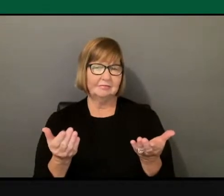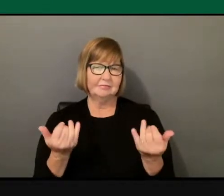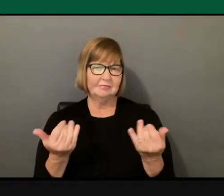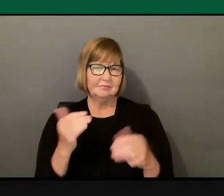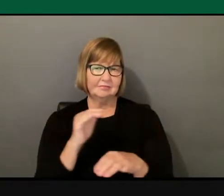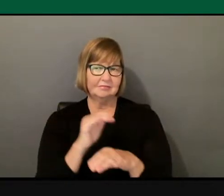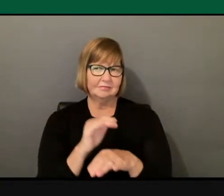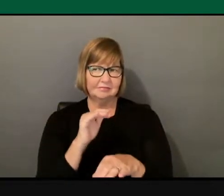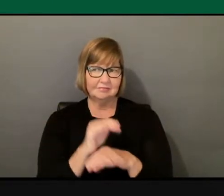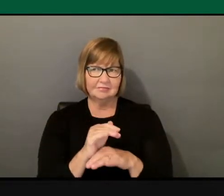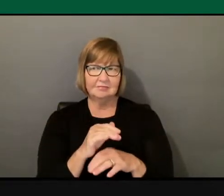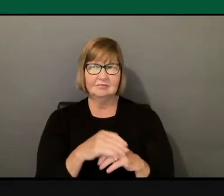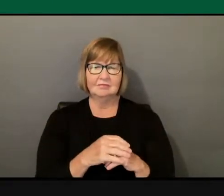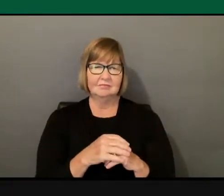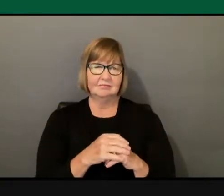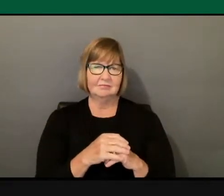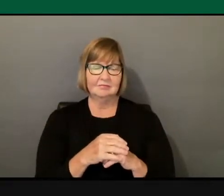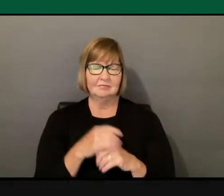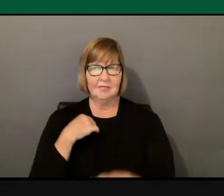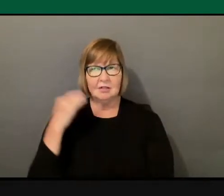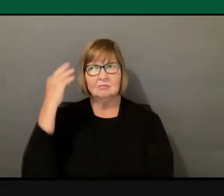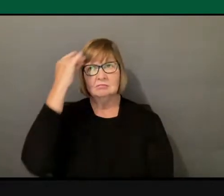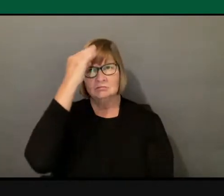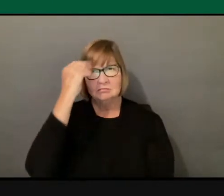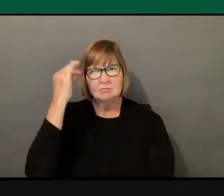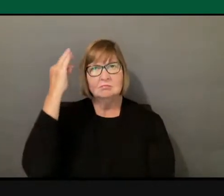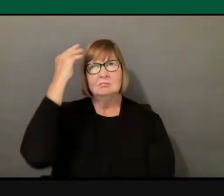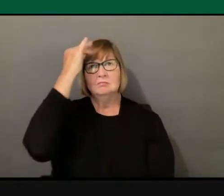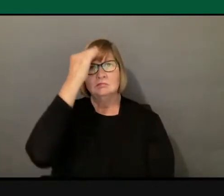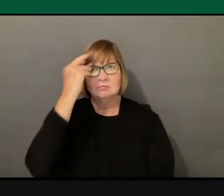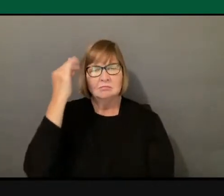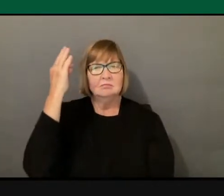having given this a great deal of thought and consideration.